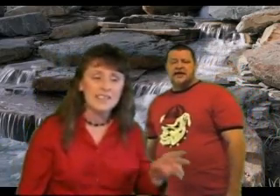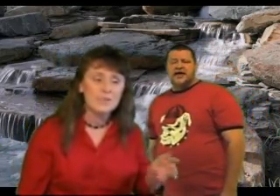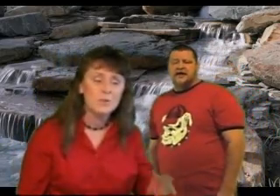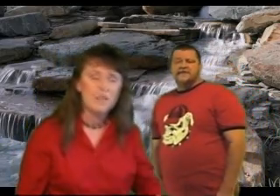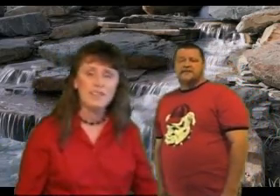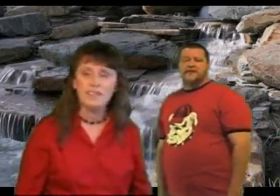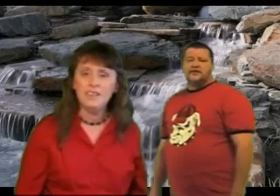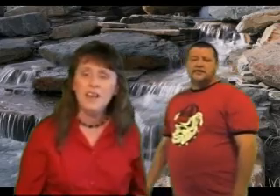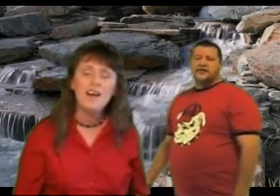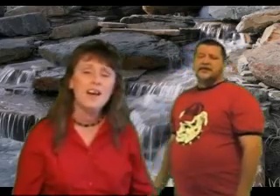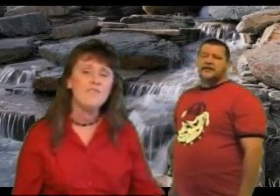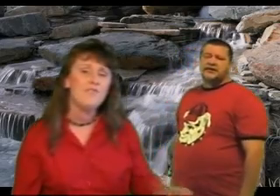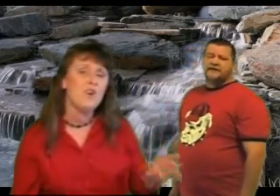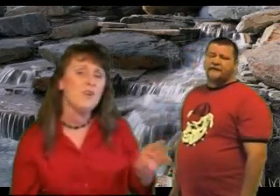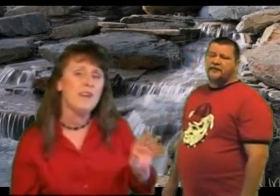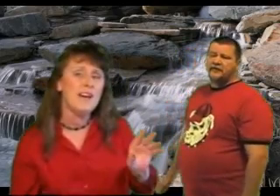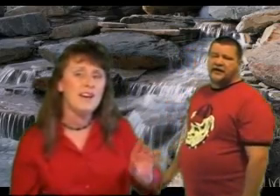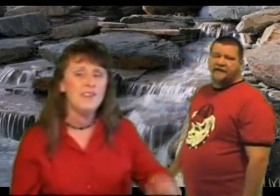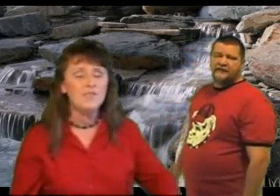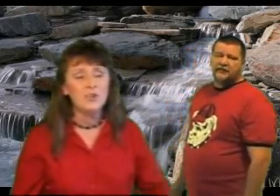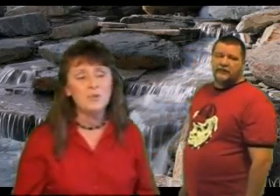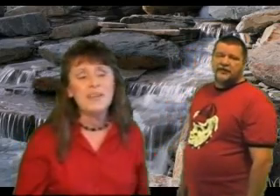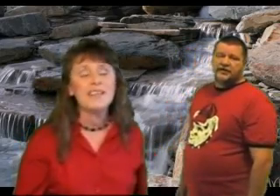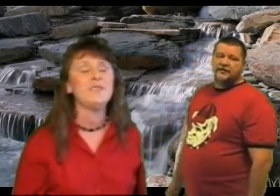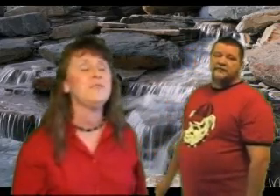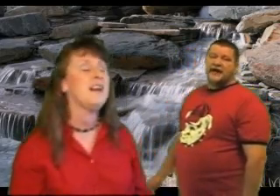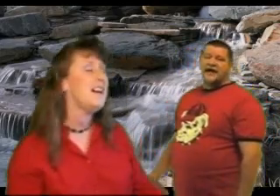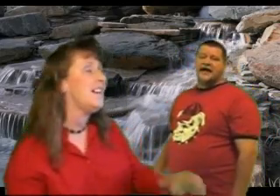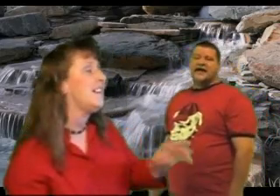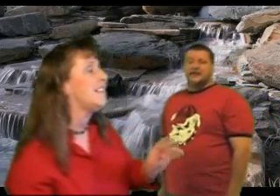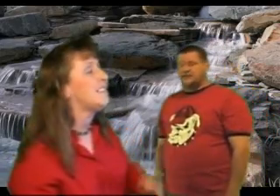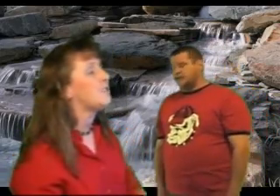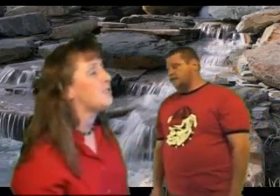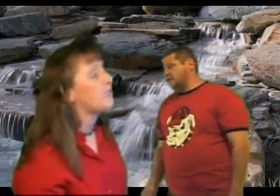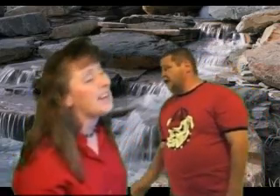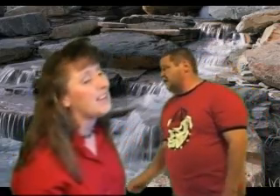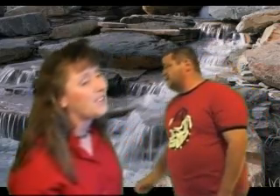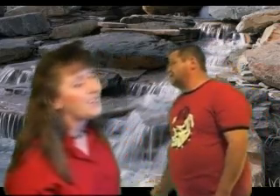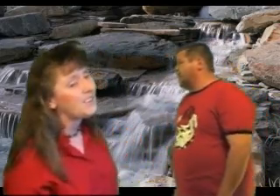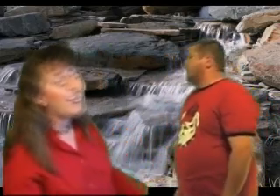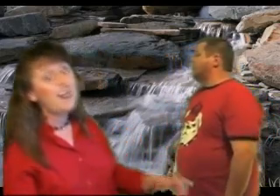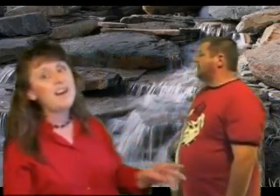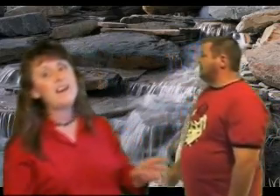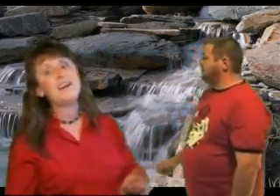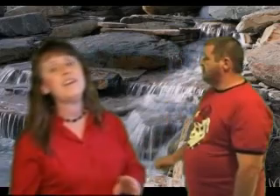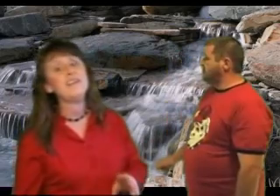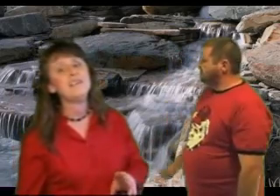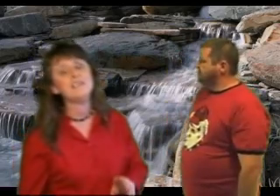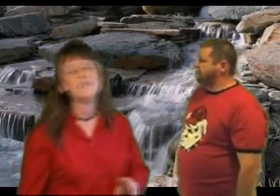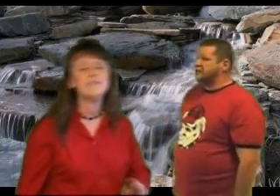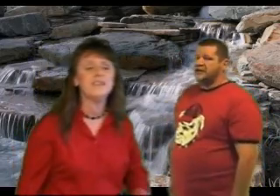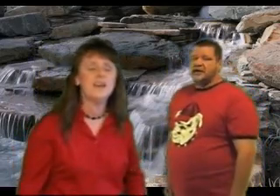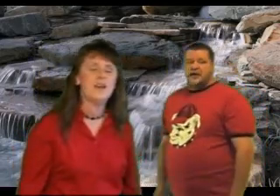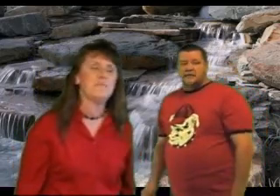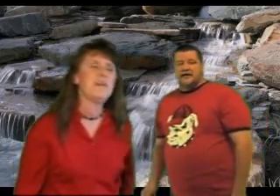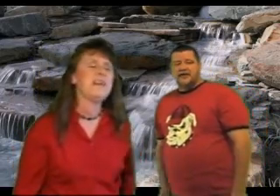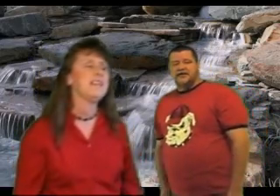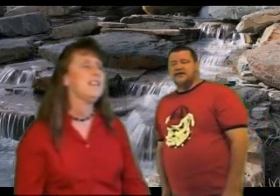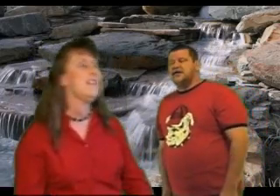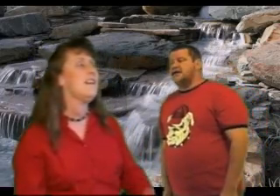in this one Love forever, we can ride it together, uh-uh